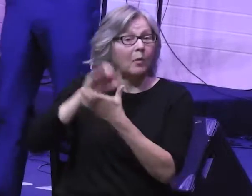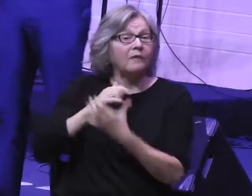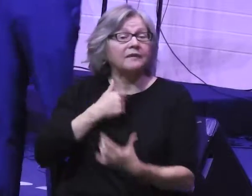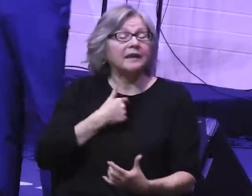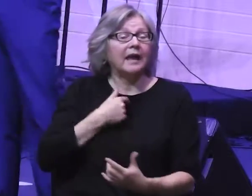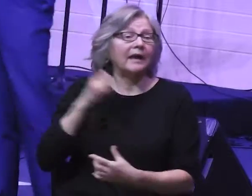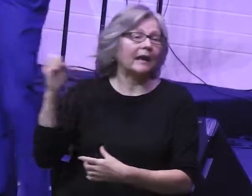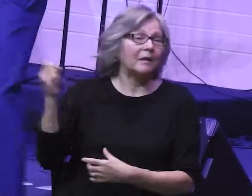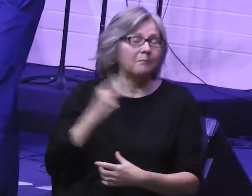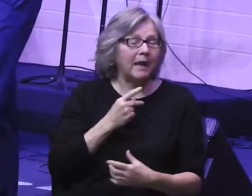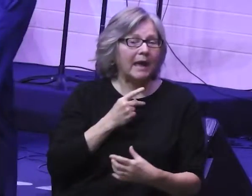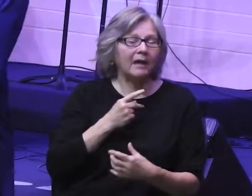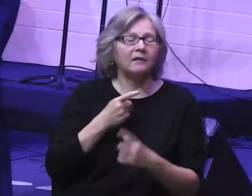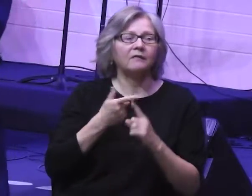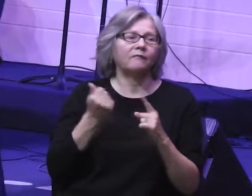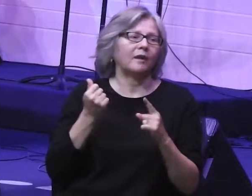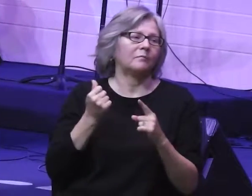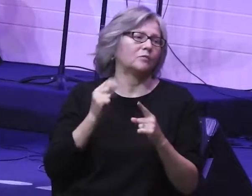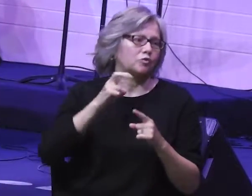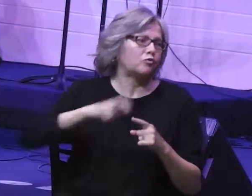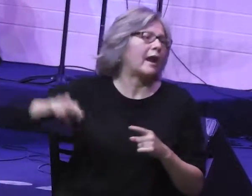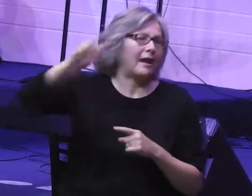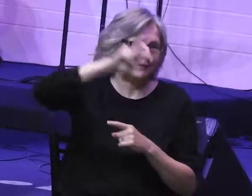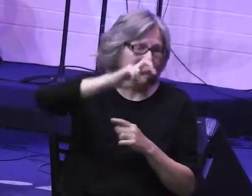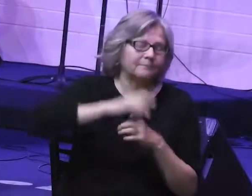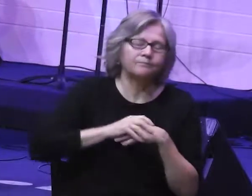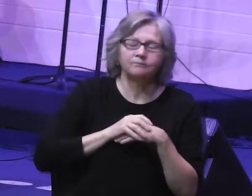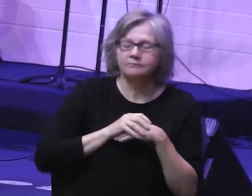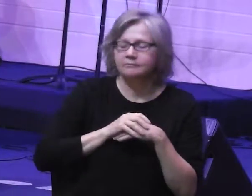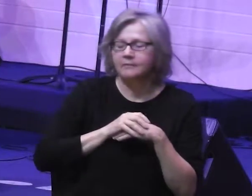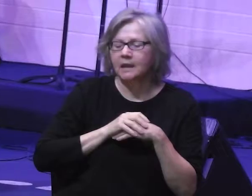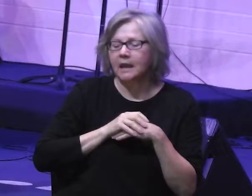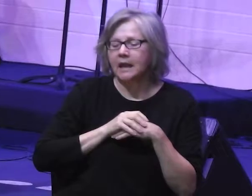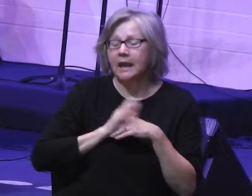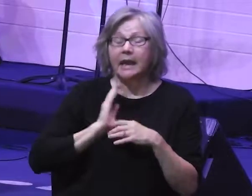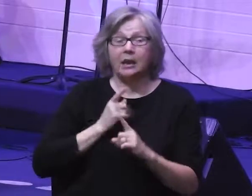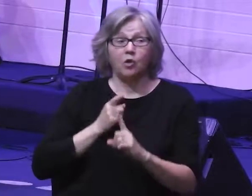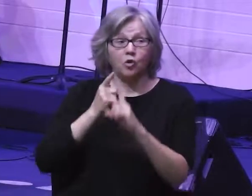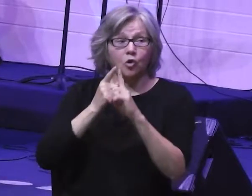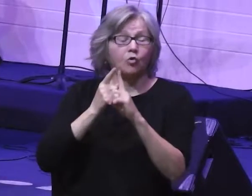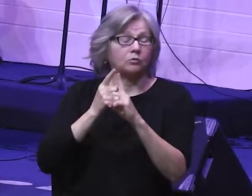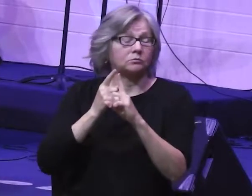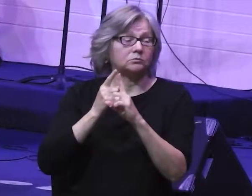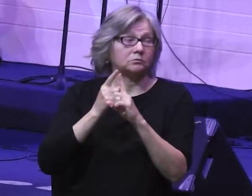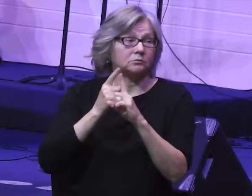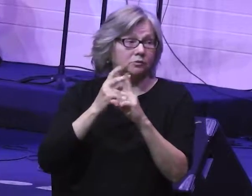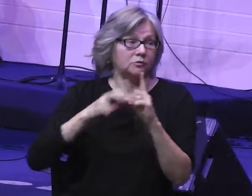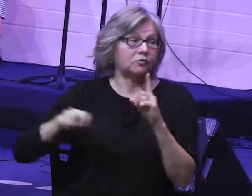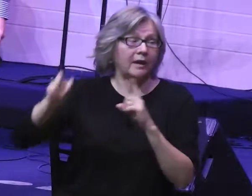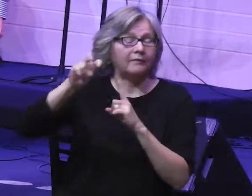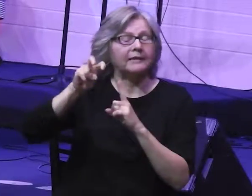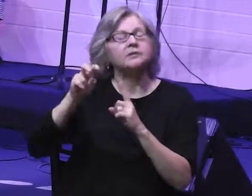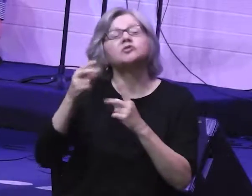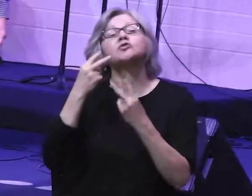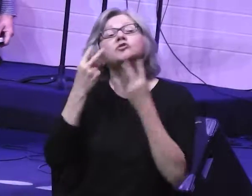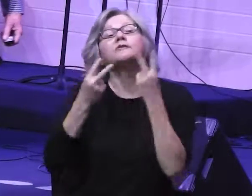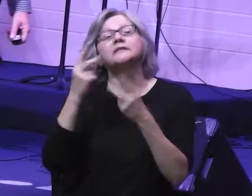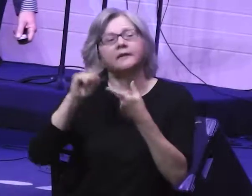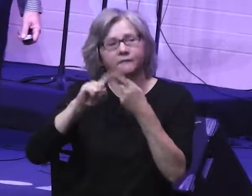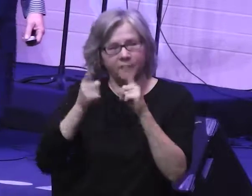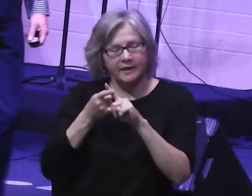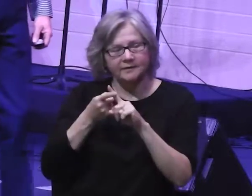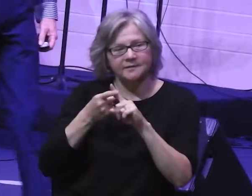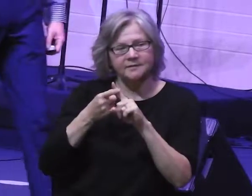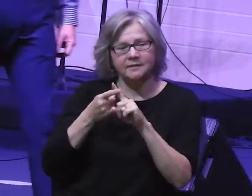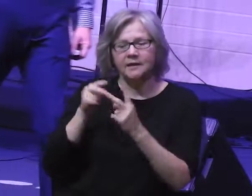back this past weekend from an overseas trip. And part of our purpose in going was to visit these friends. They've been serving